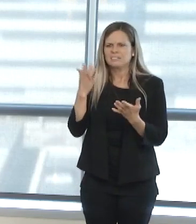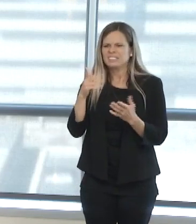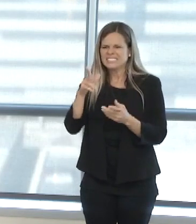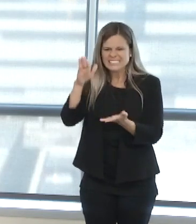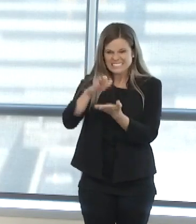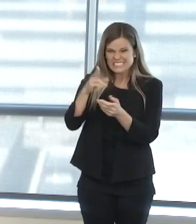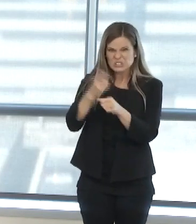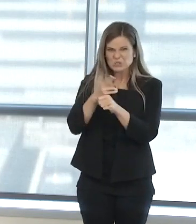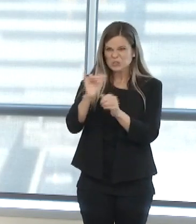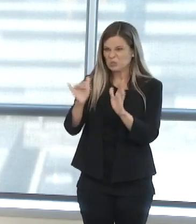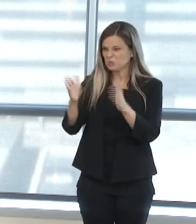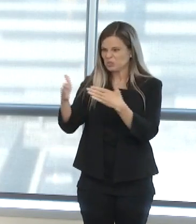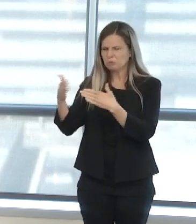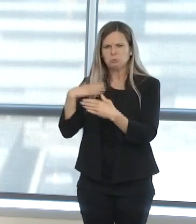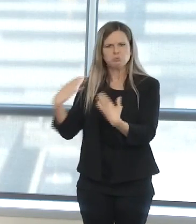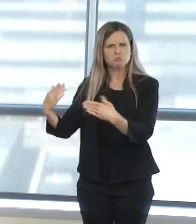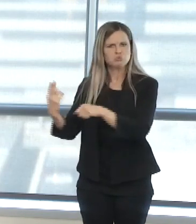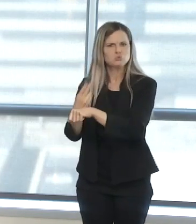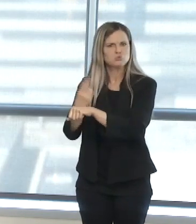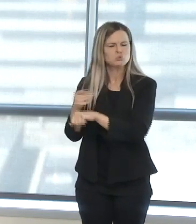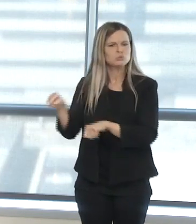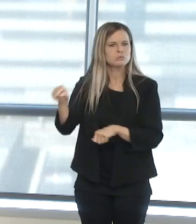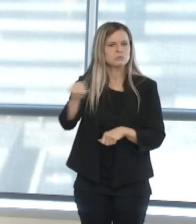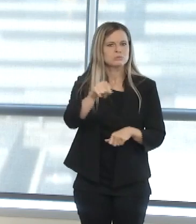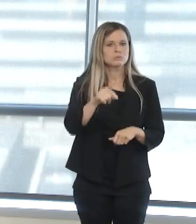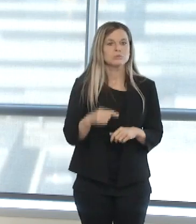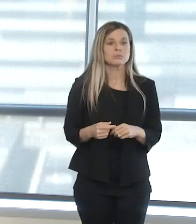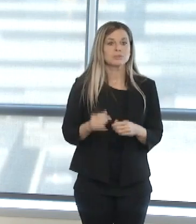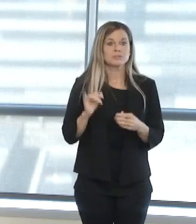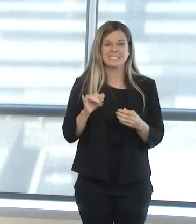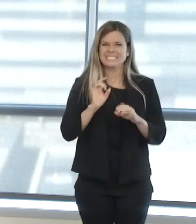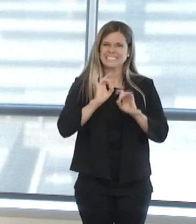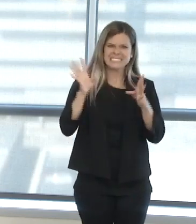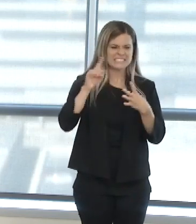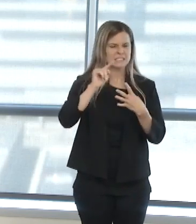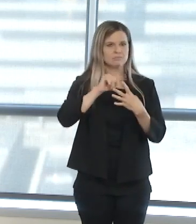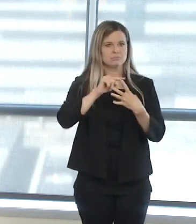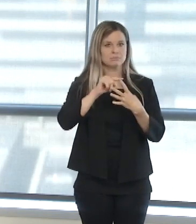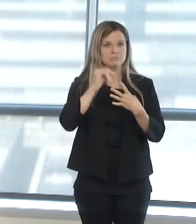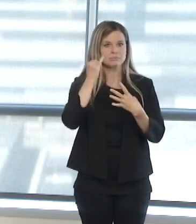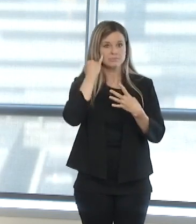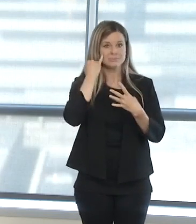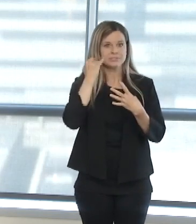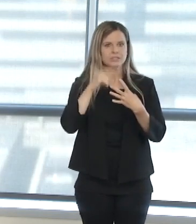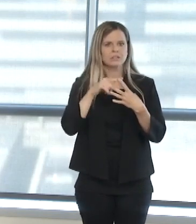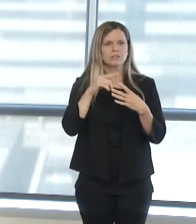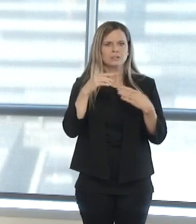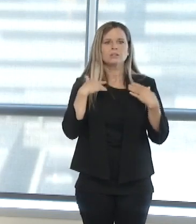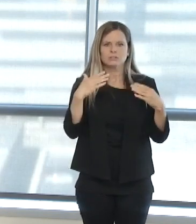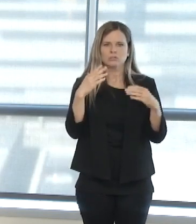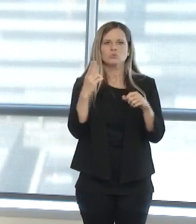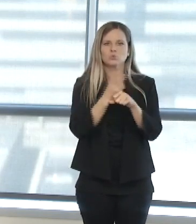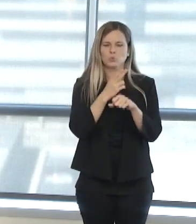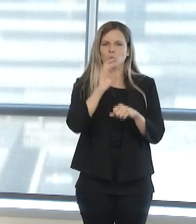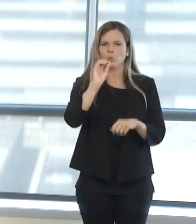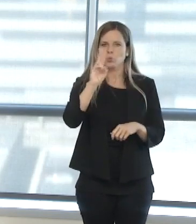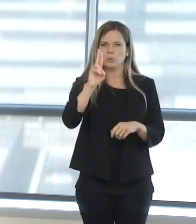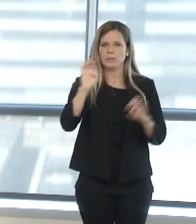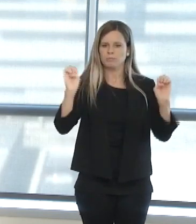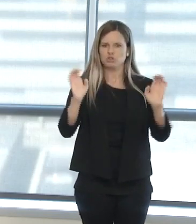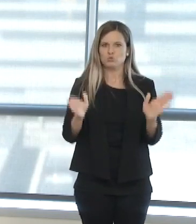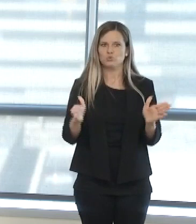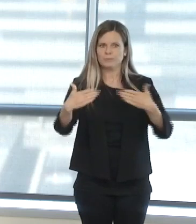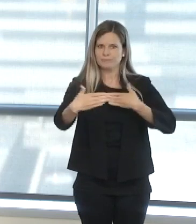account the emergency department at the OU Medical Center admin location so that we can maintain that operation as long as